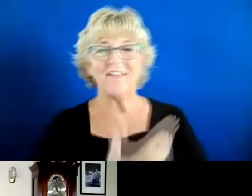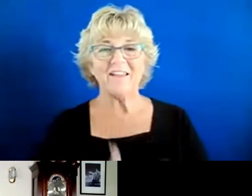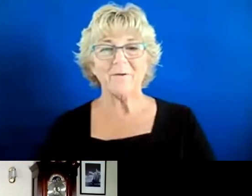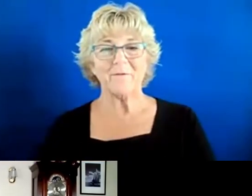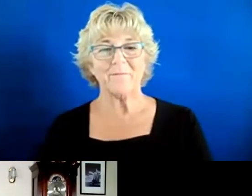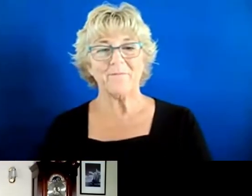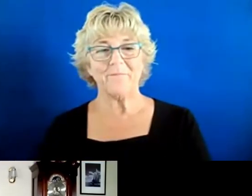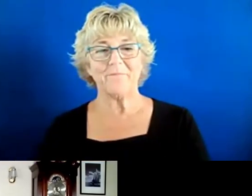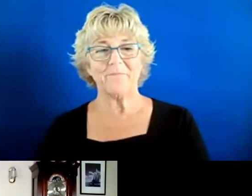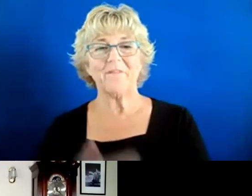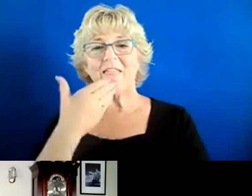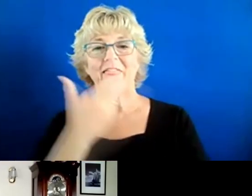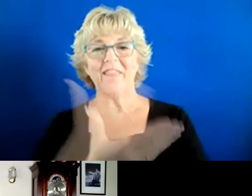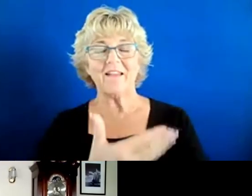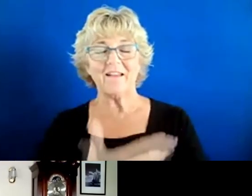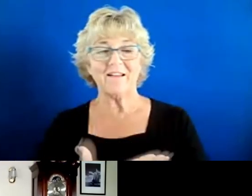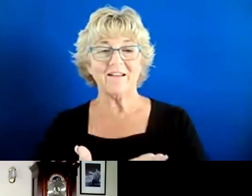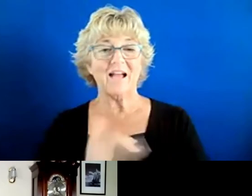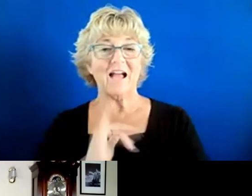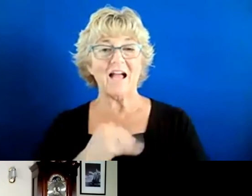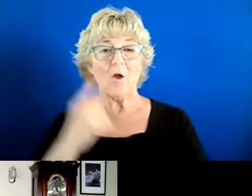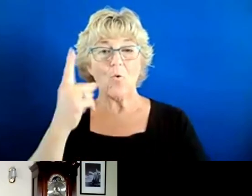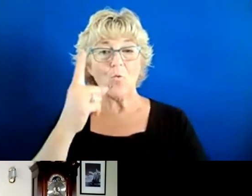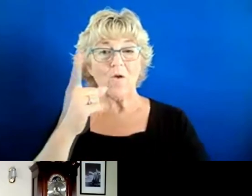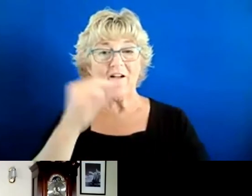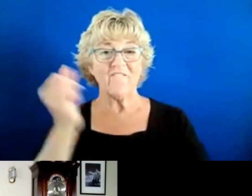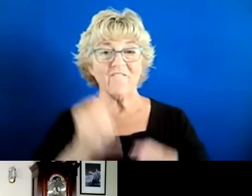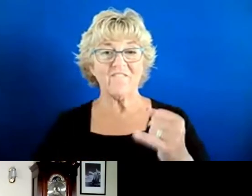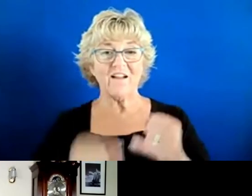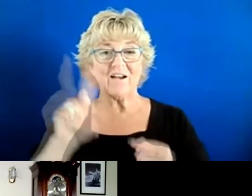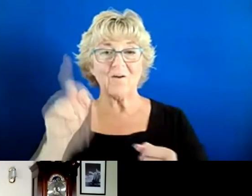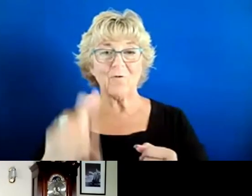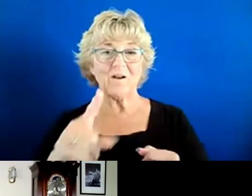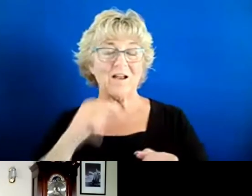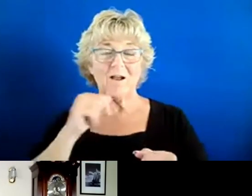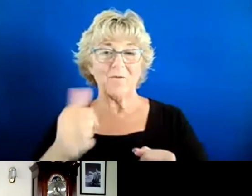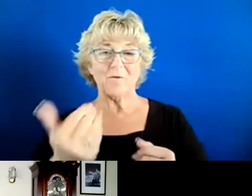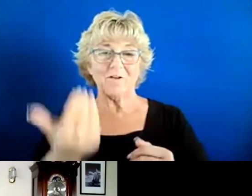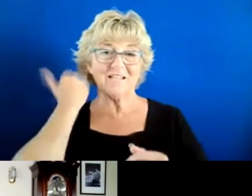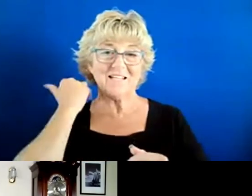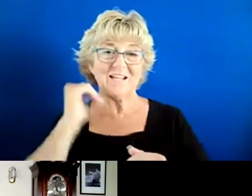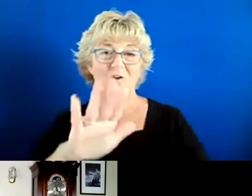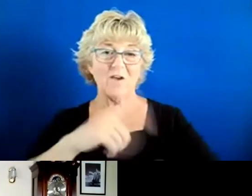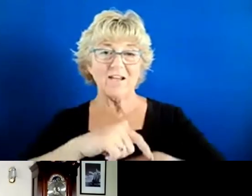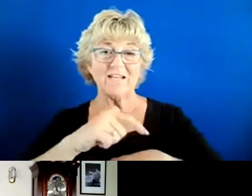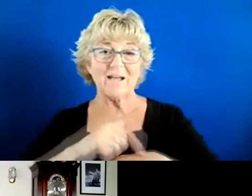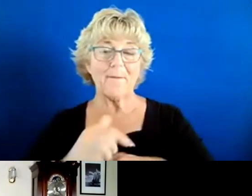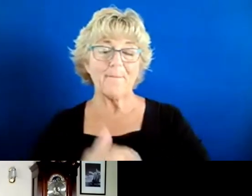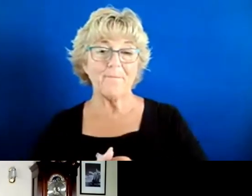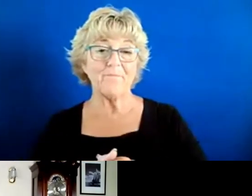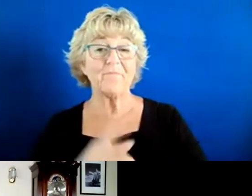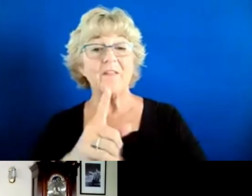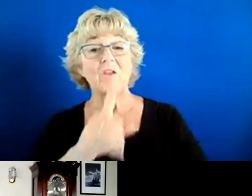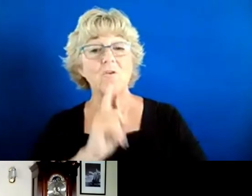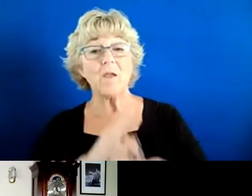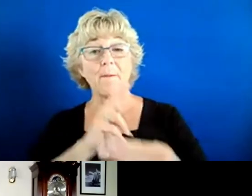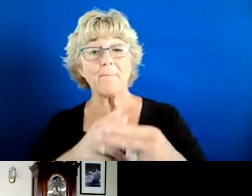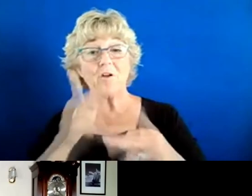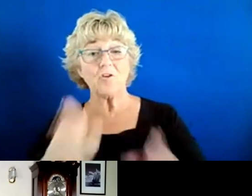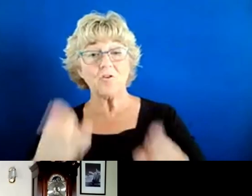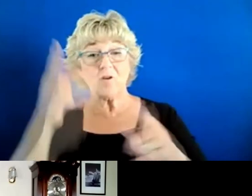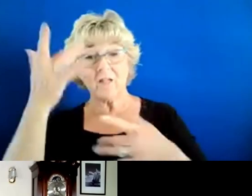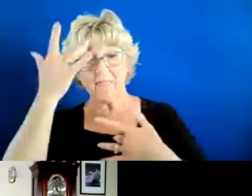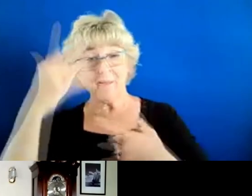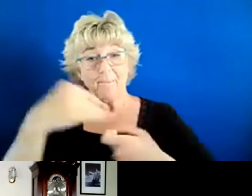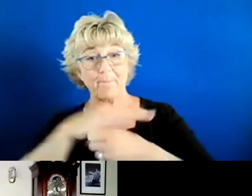Thank you for giving us. I just have one final question. I'm not going to take any more of your time. And that is, mentioned during the pandemic, you